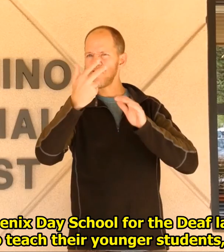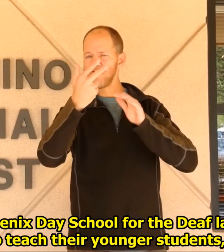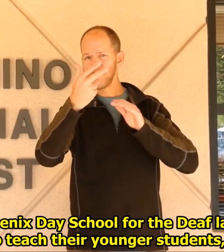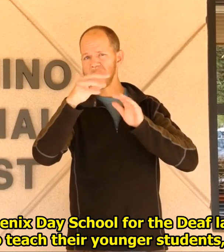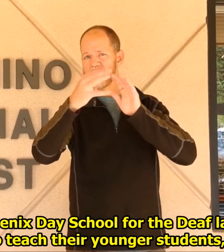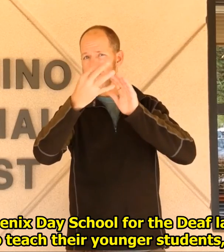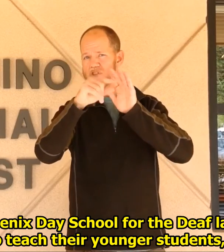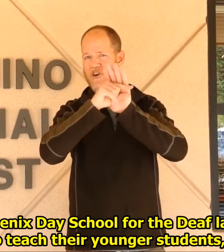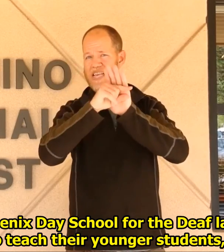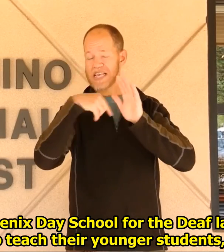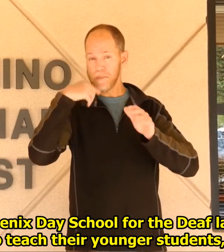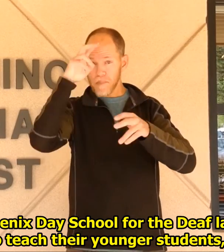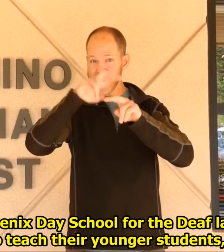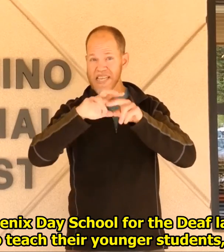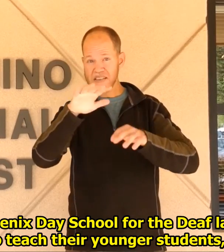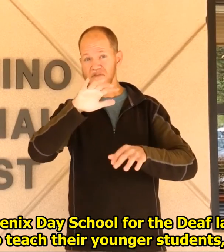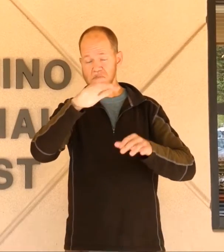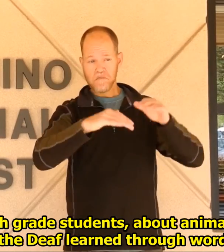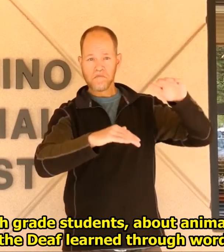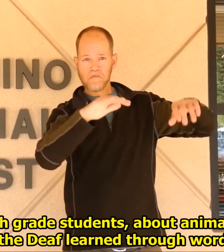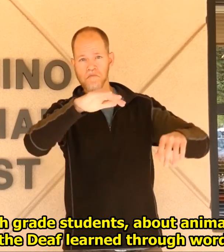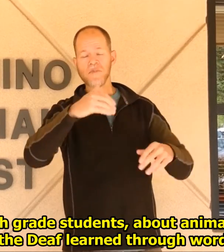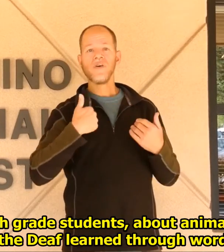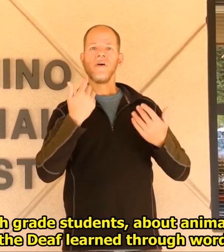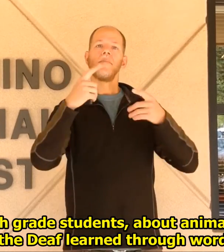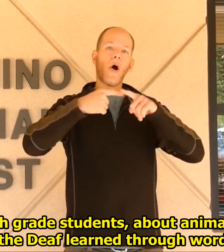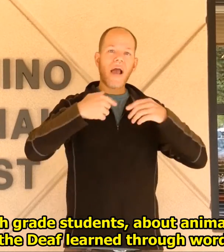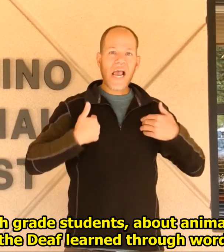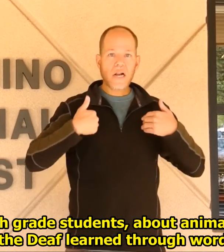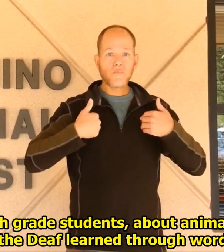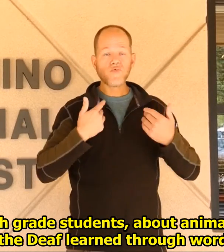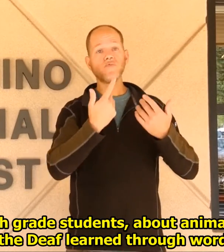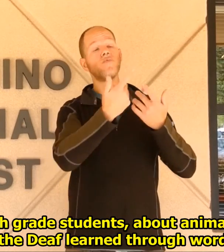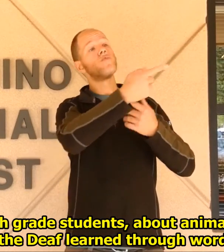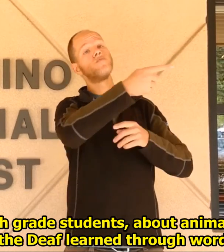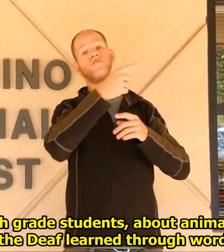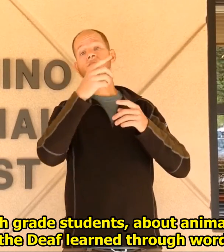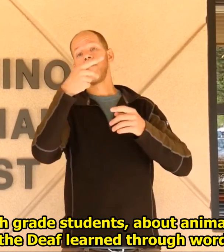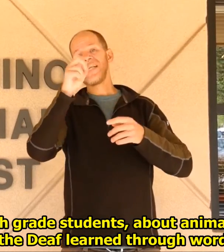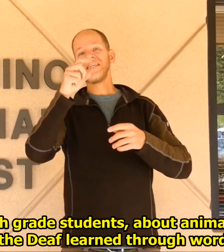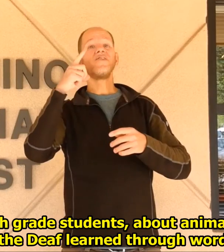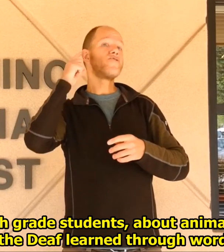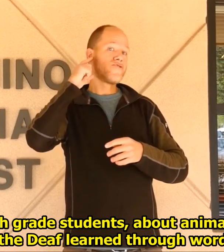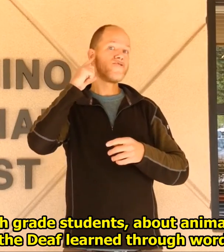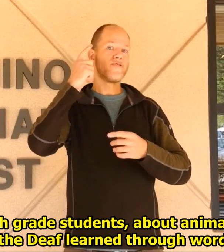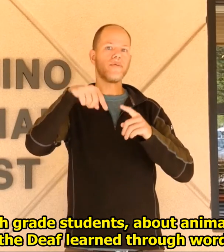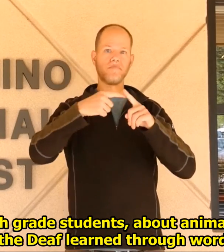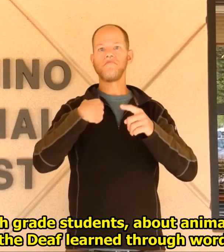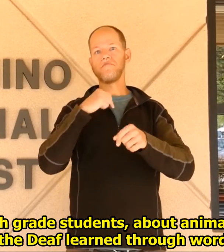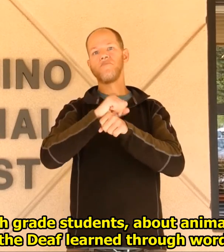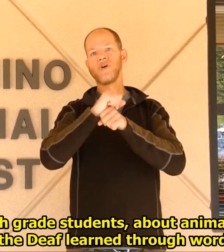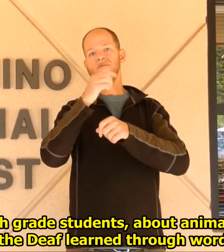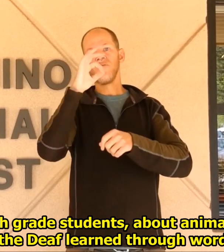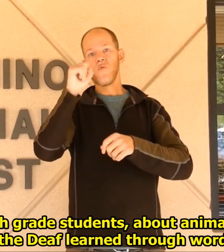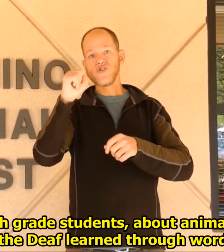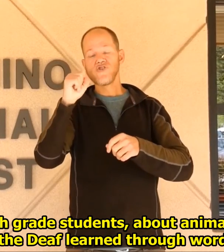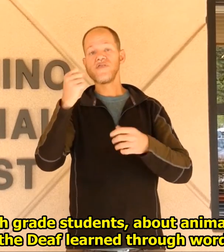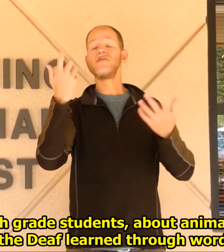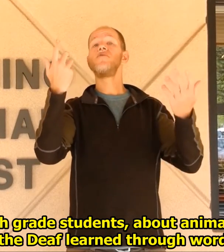teach their younger students, I believe the third and fourth grade students, about animals. Employees